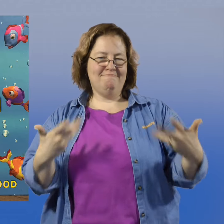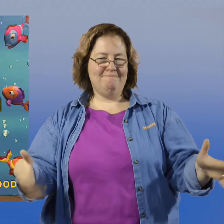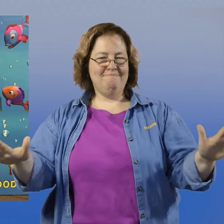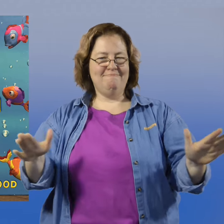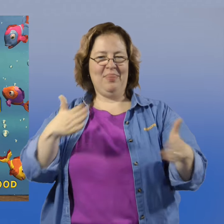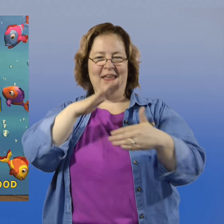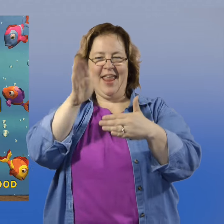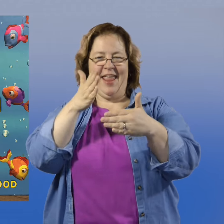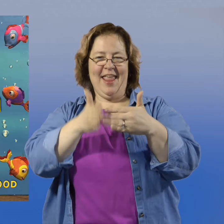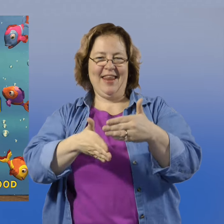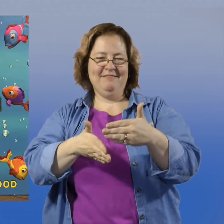The end.